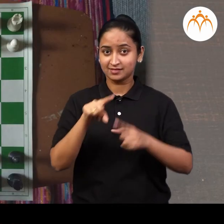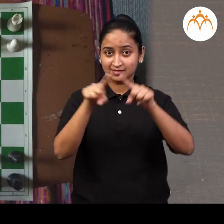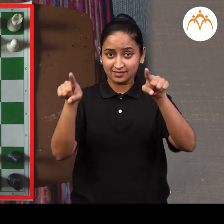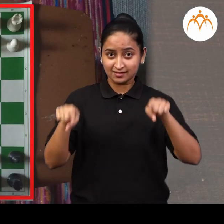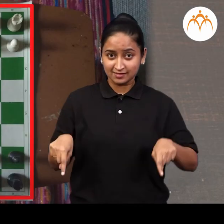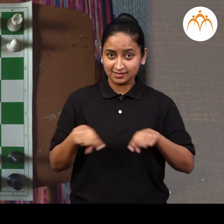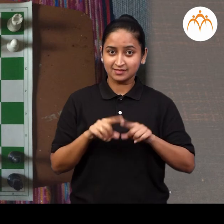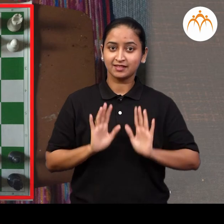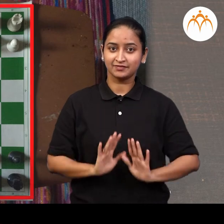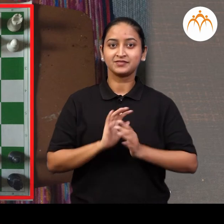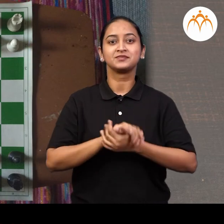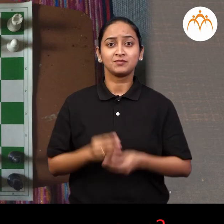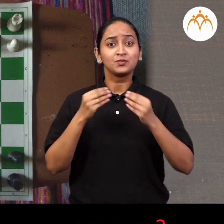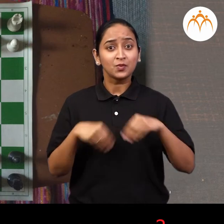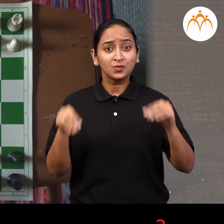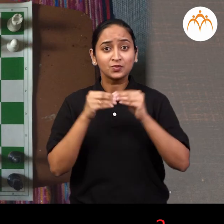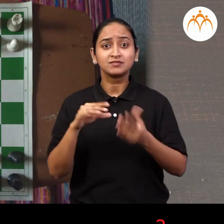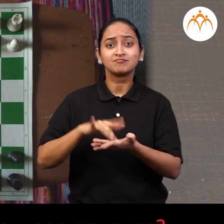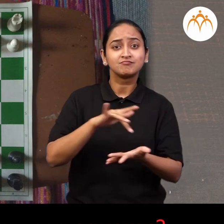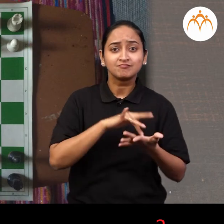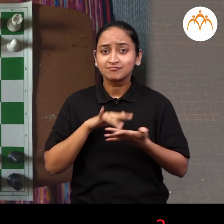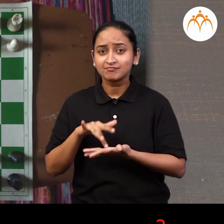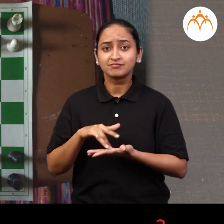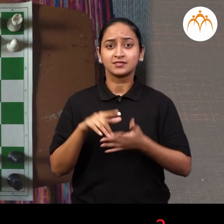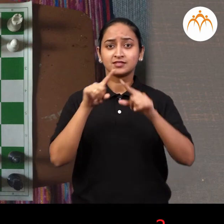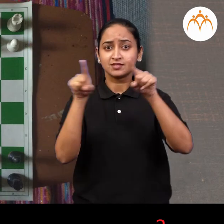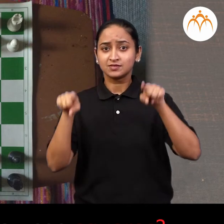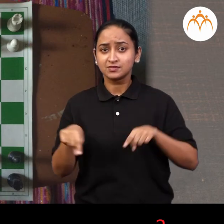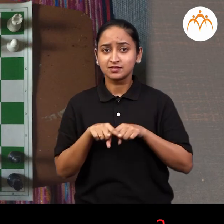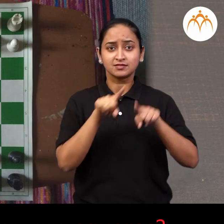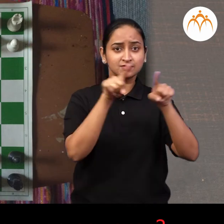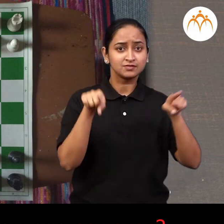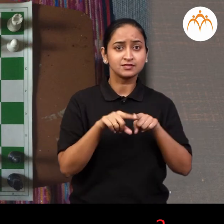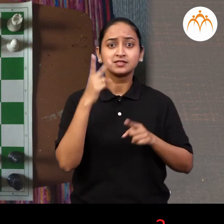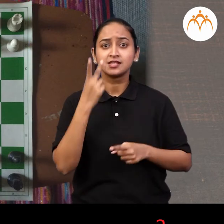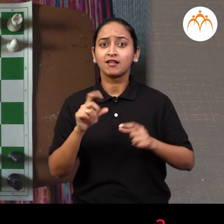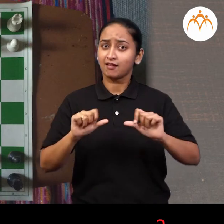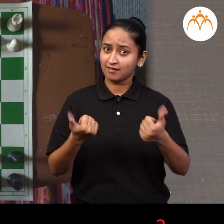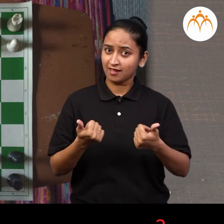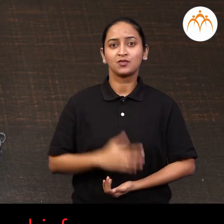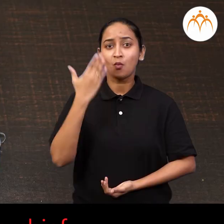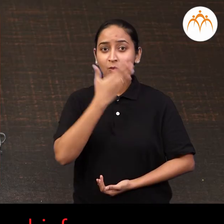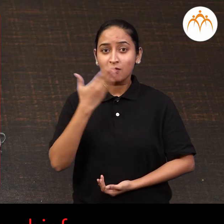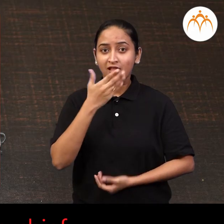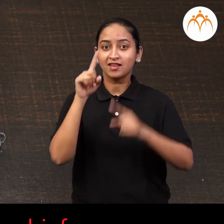Where else do you see squares, Handkerchief,